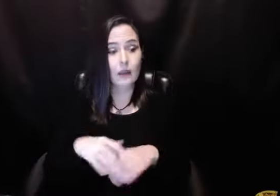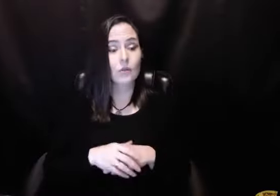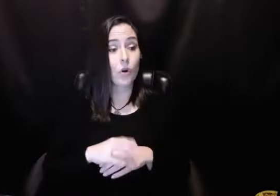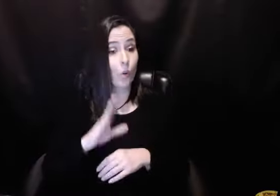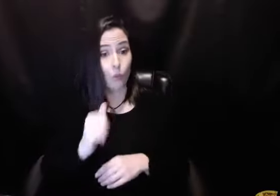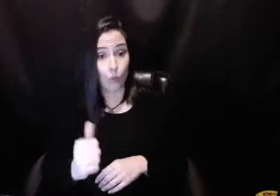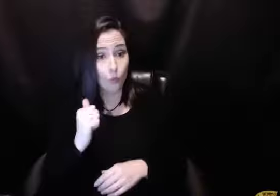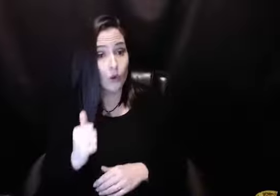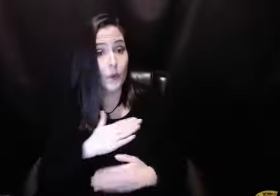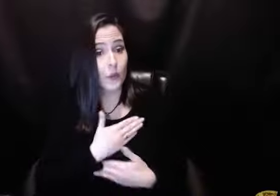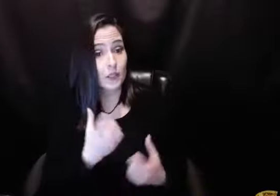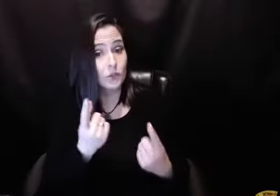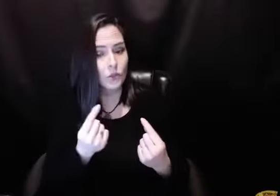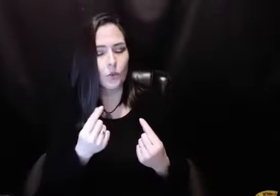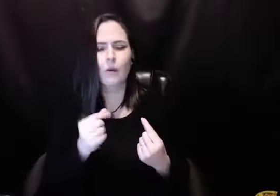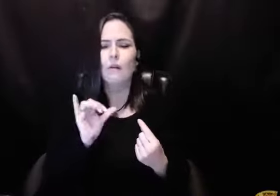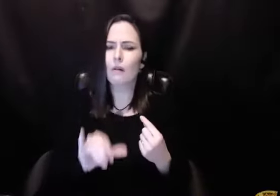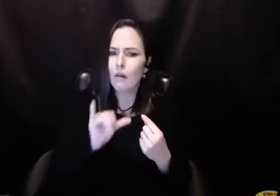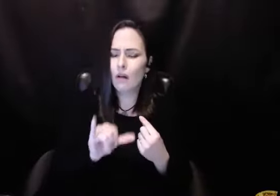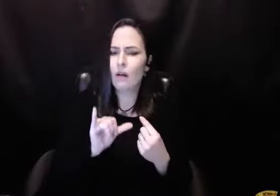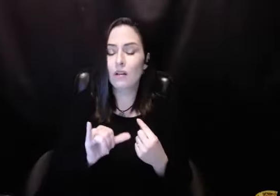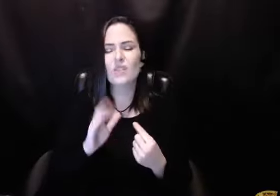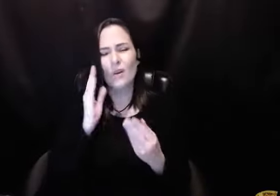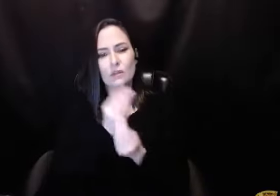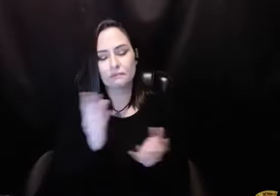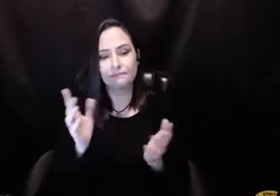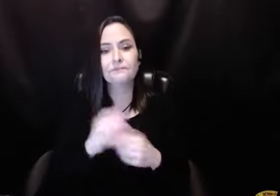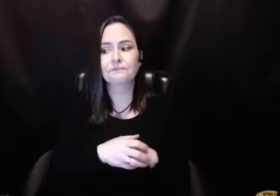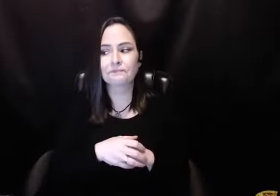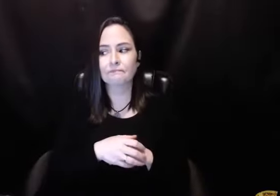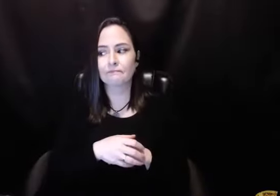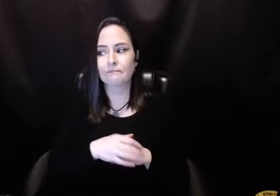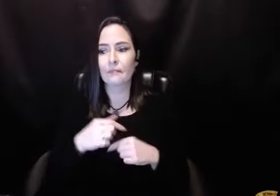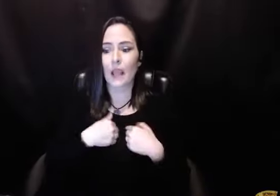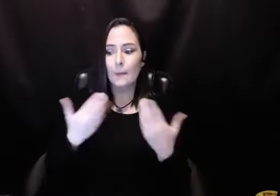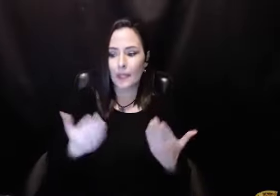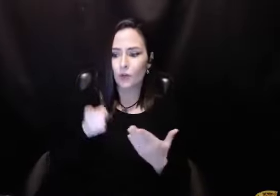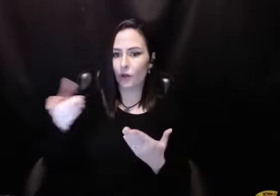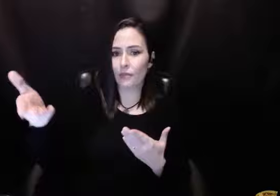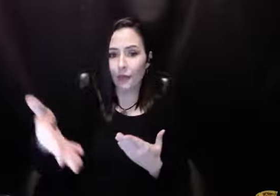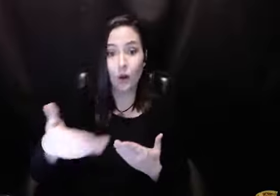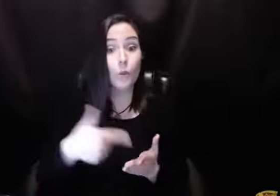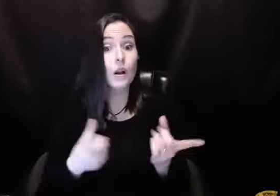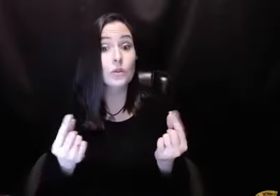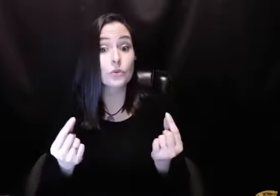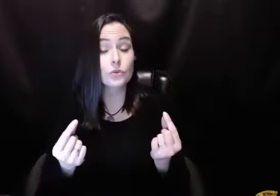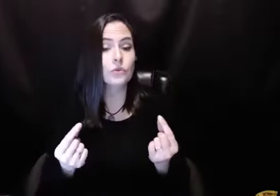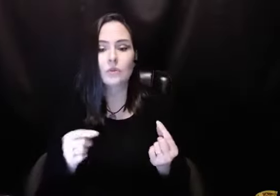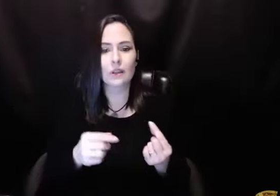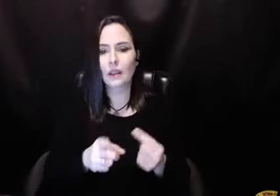haven't done, or would not be willing to do. And that is so crystal, crystal clear. I'm just, all I'm going to share with you, I got,